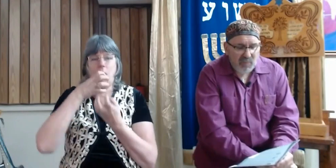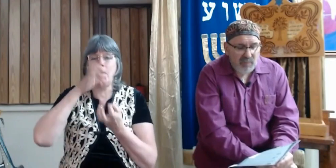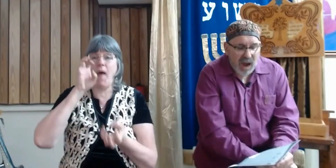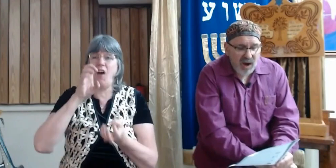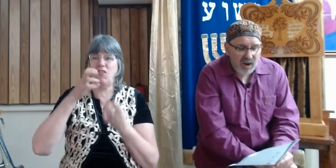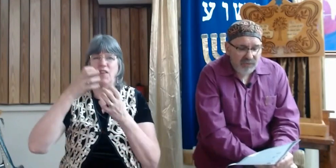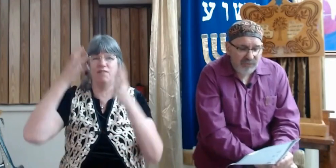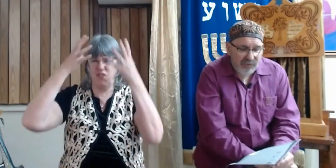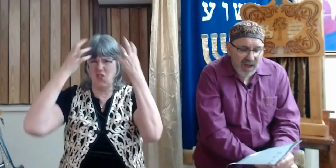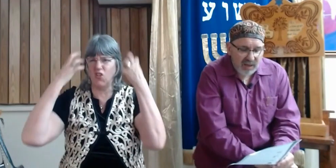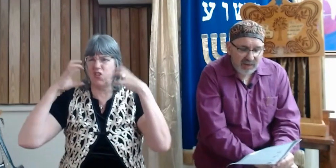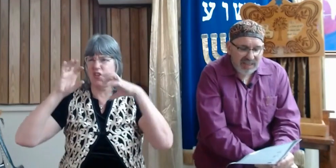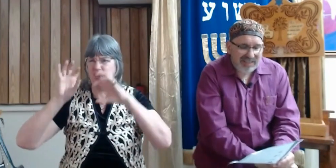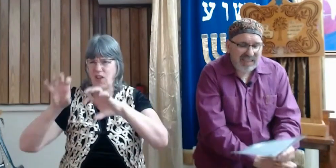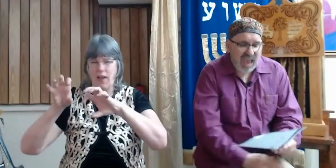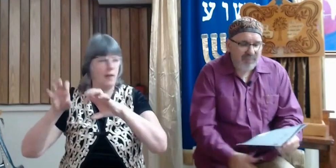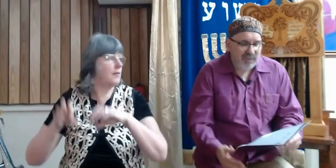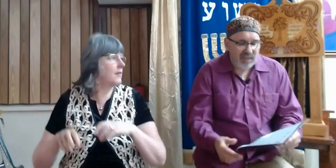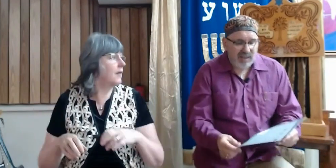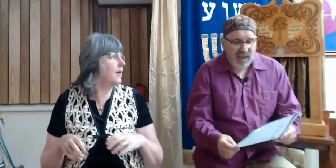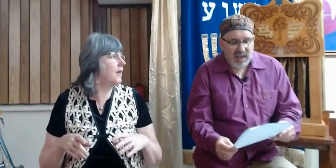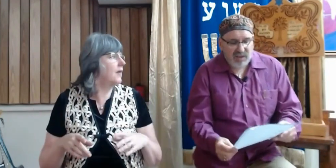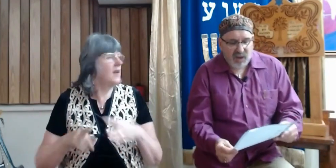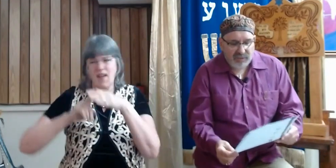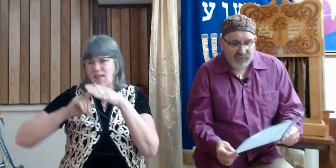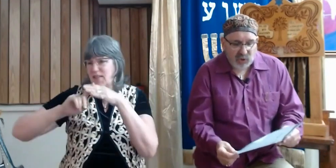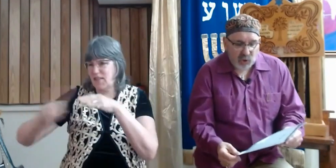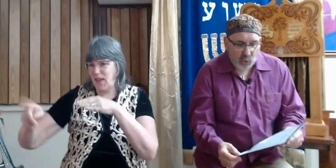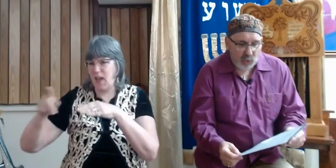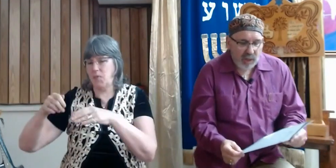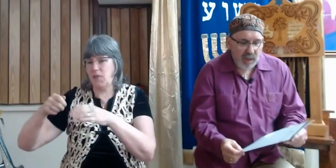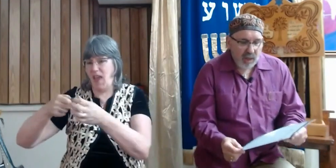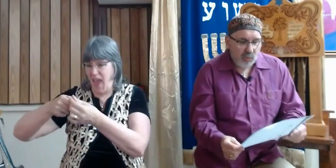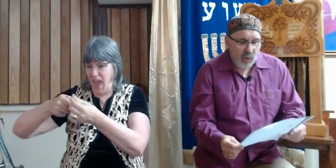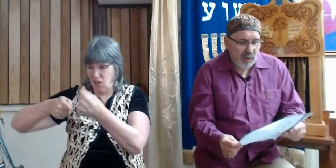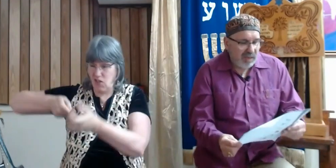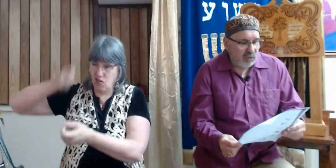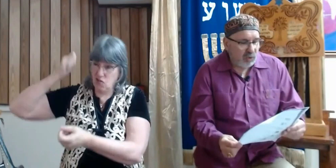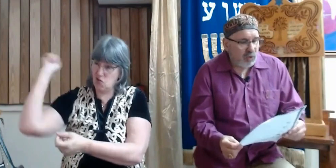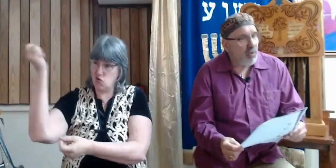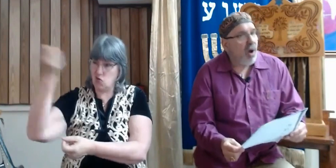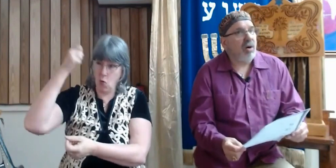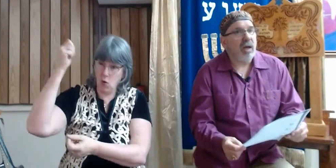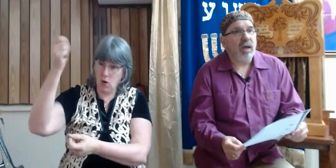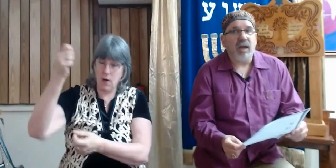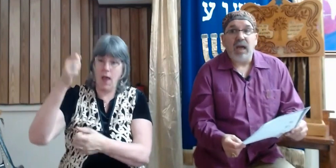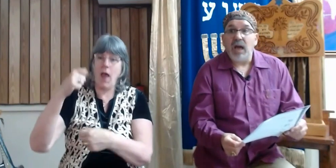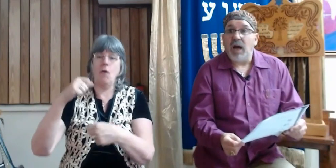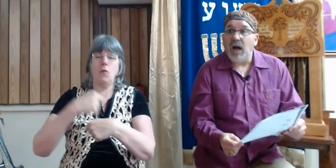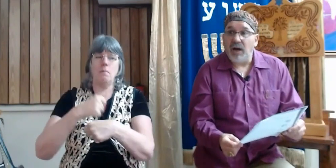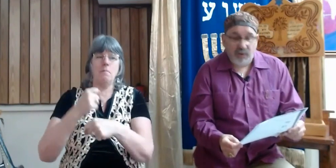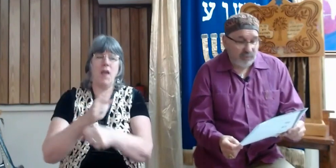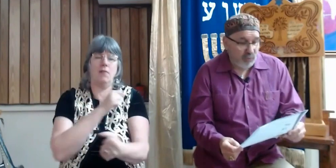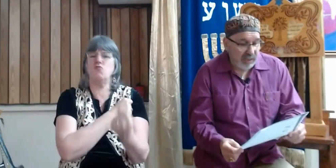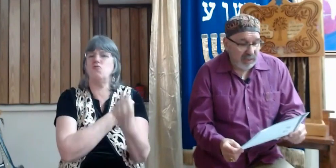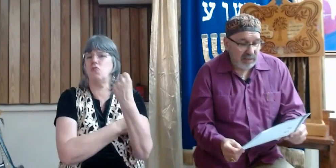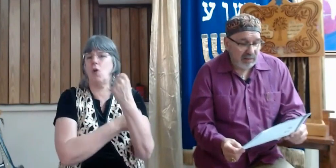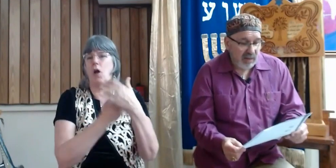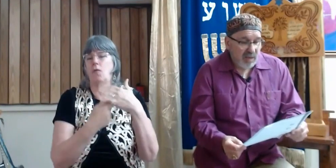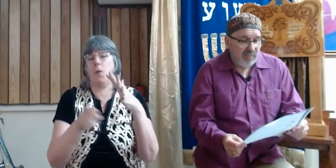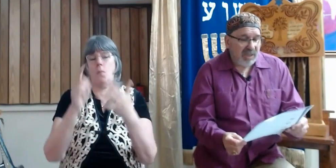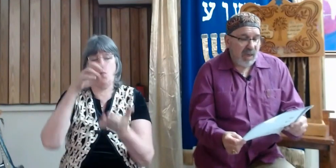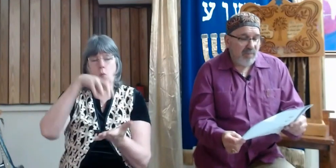quenched the power of fire, escaped the edge of the sword, were made strong out of